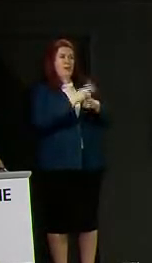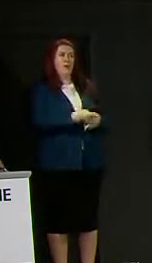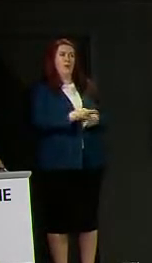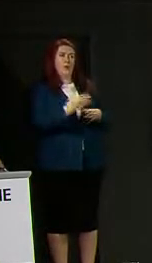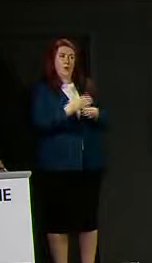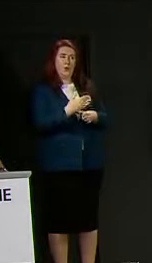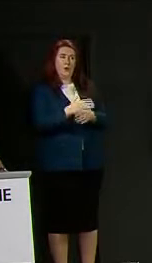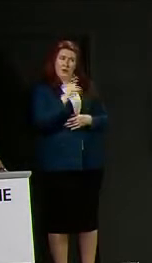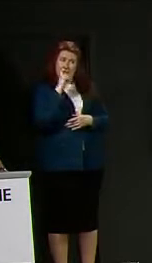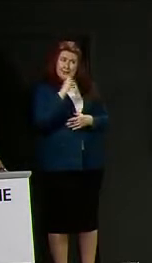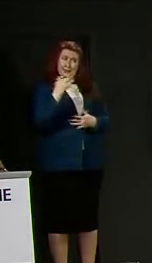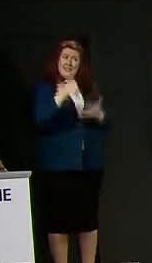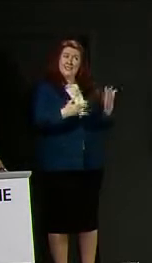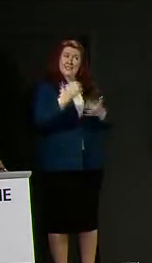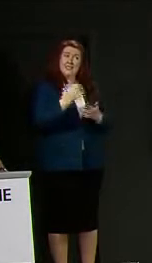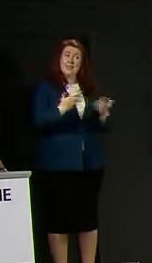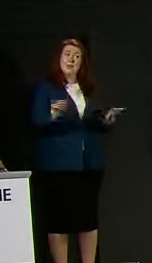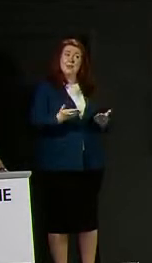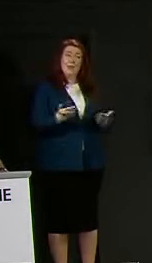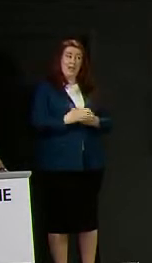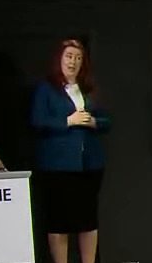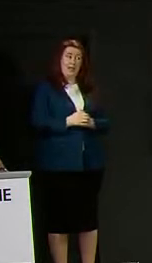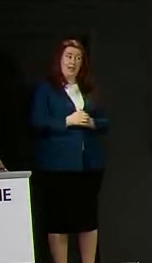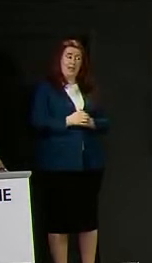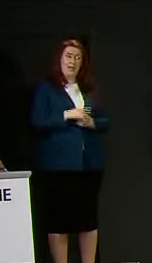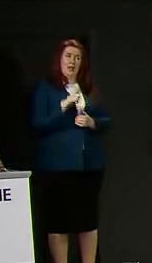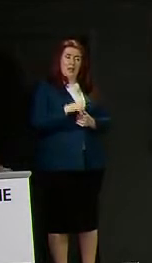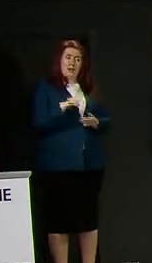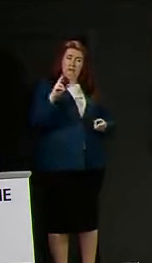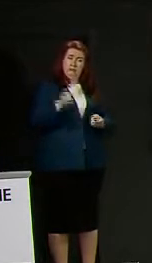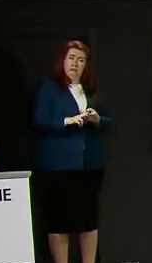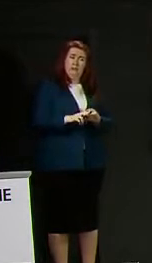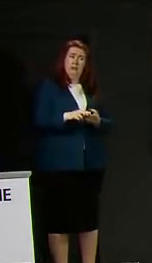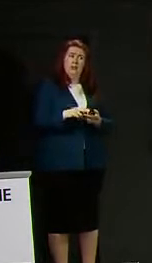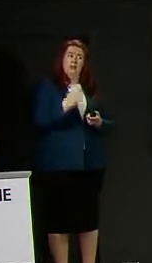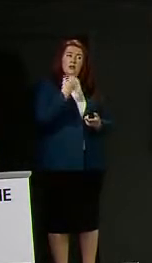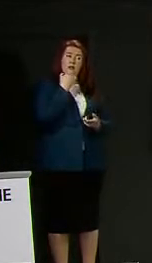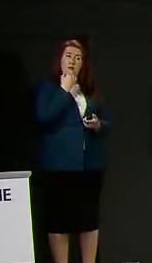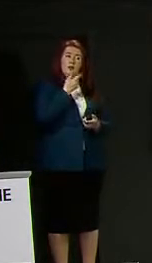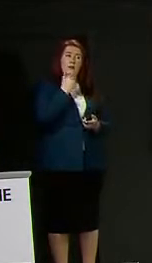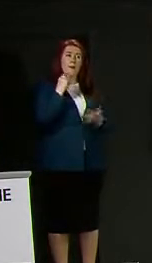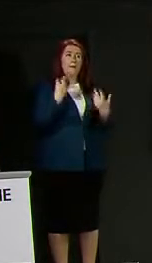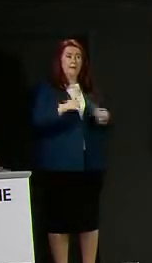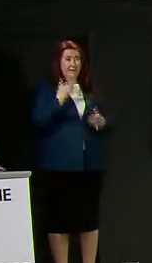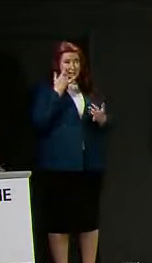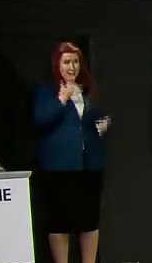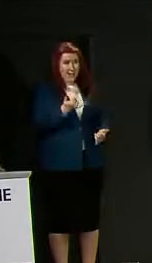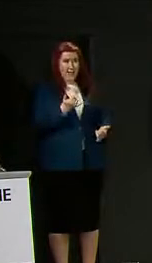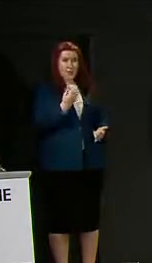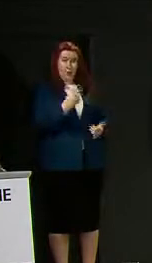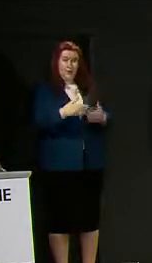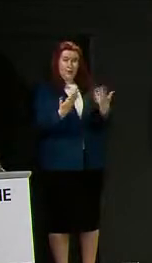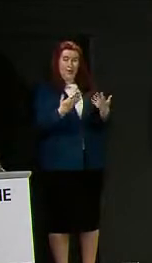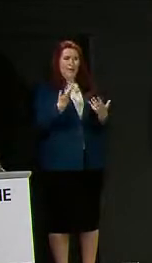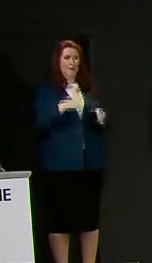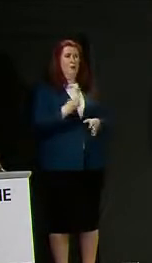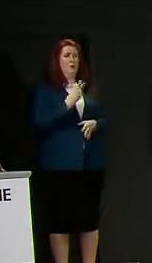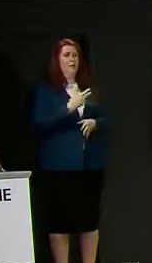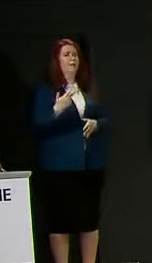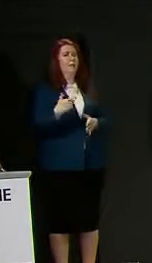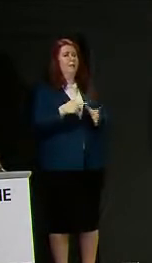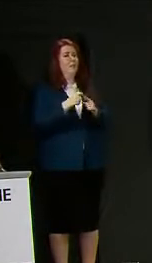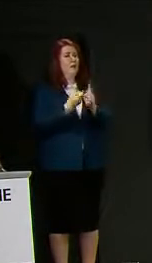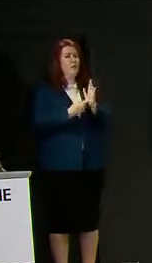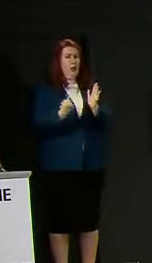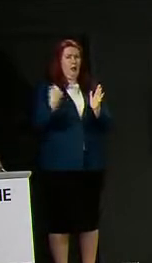statistics it is the fewest number of people tested in a day since the 28th of April barely